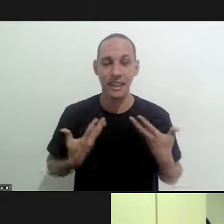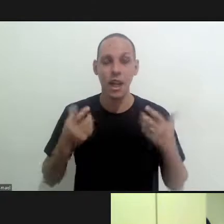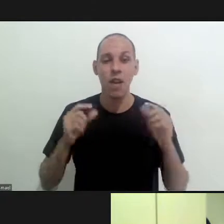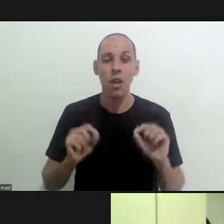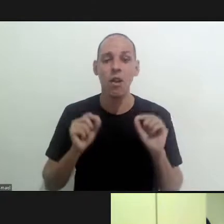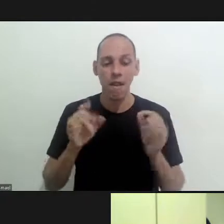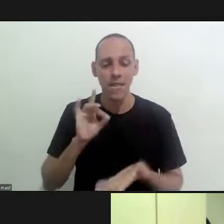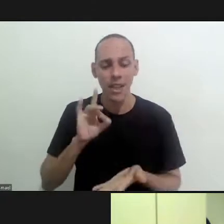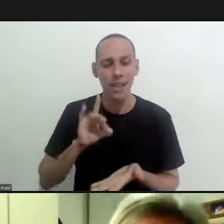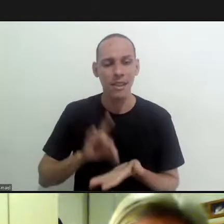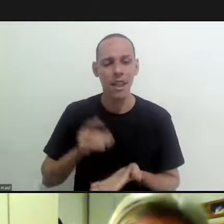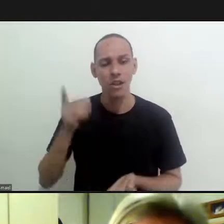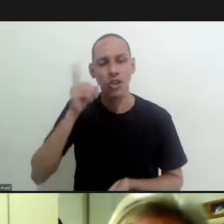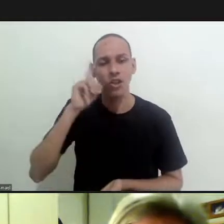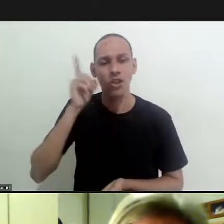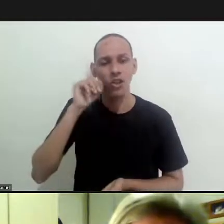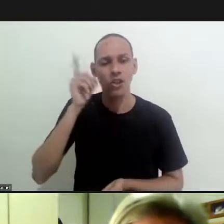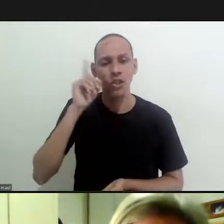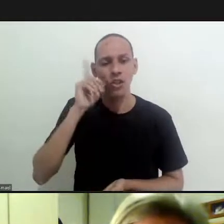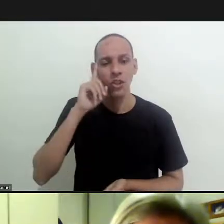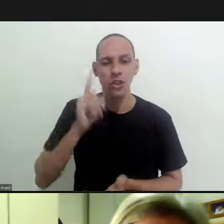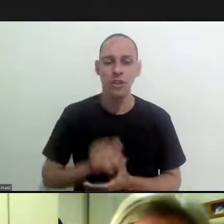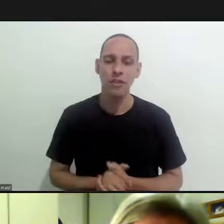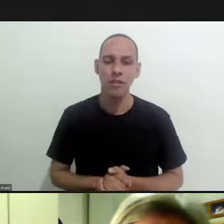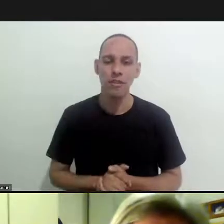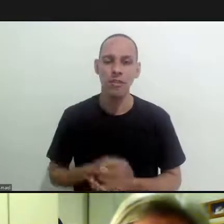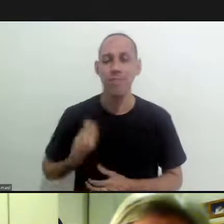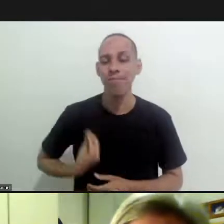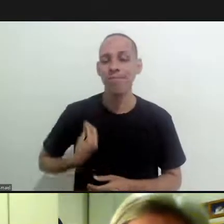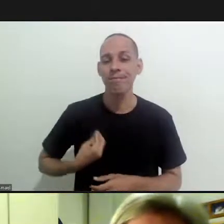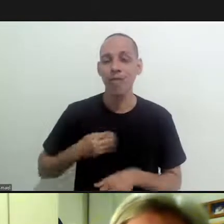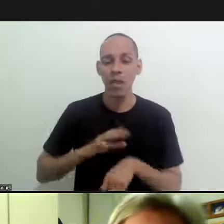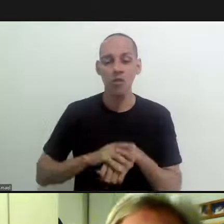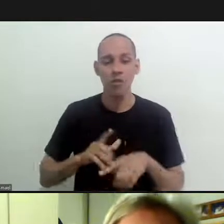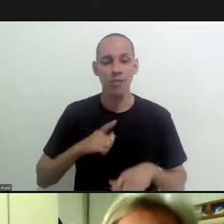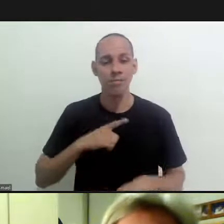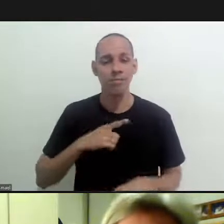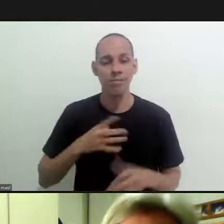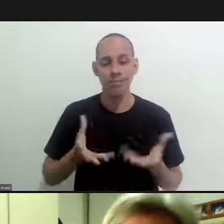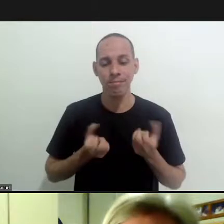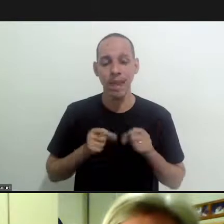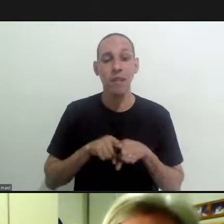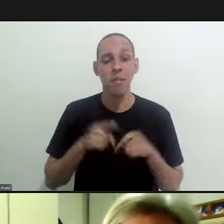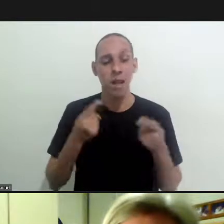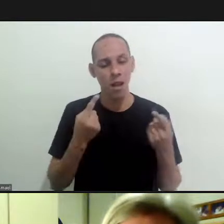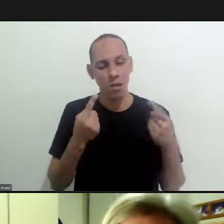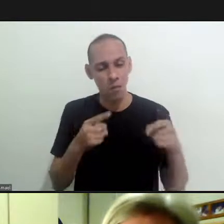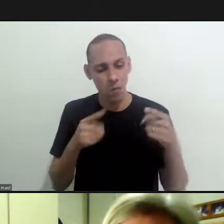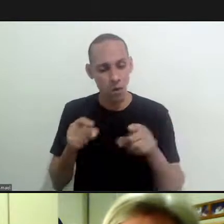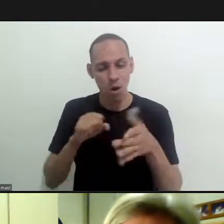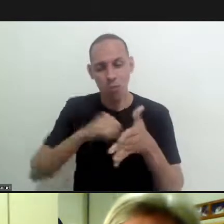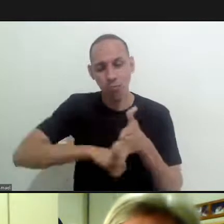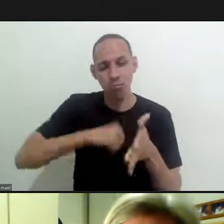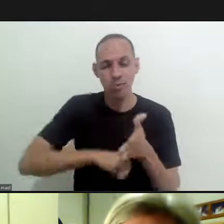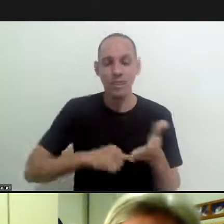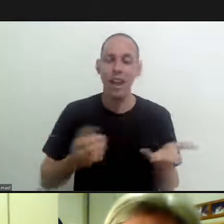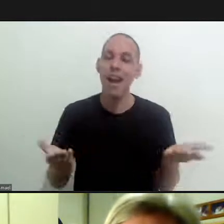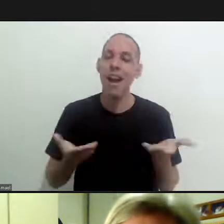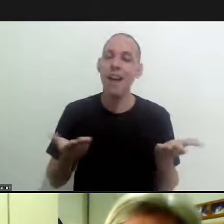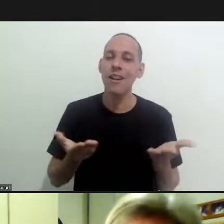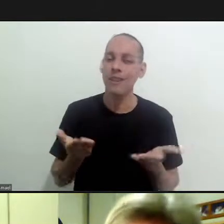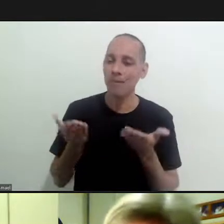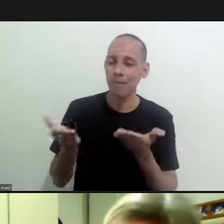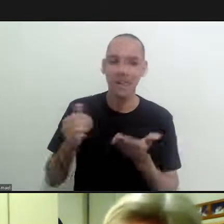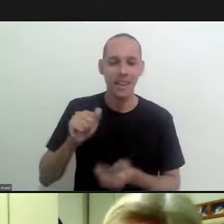which also shows us the reality on a daily basis of living with chagas and at the same time fighting chagas